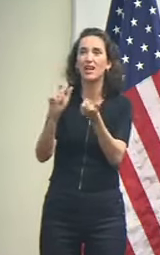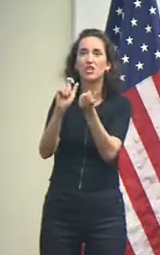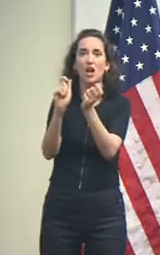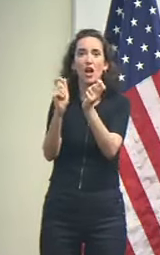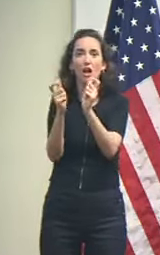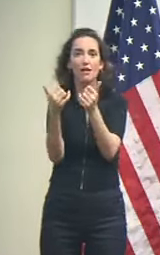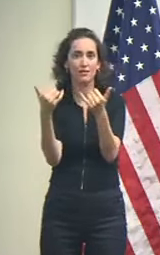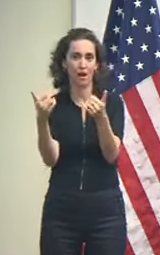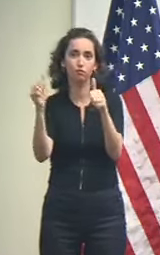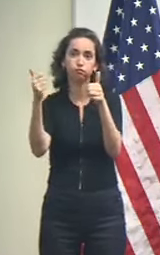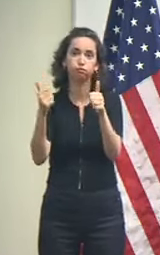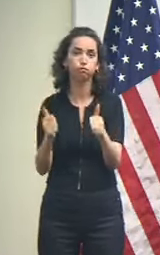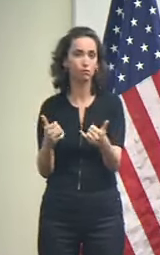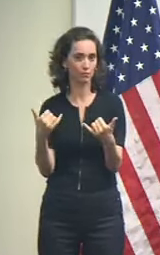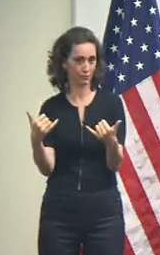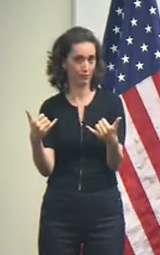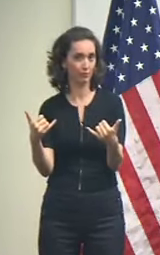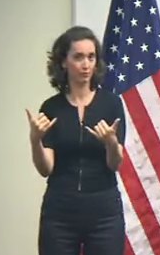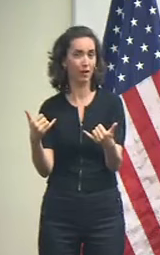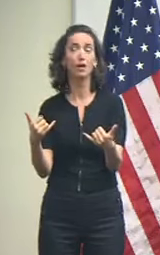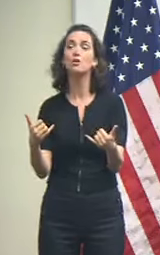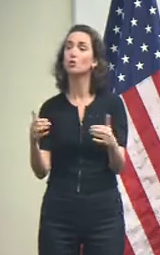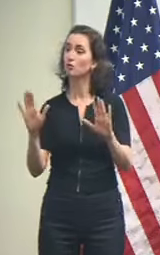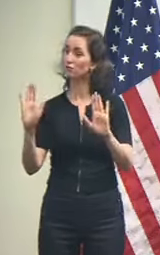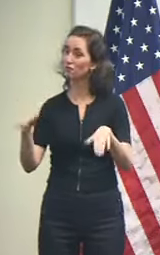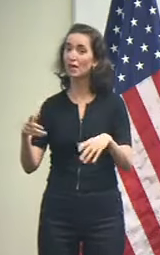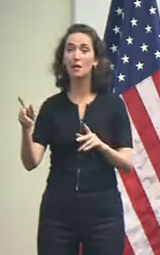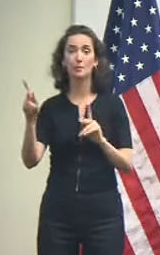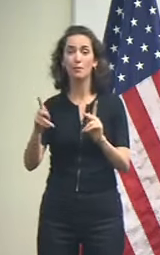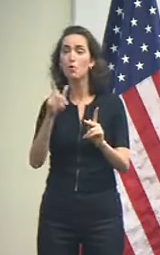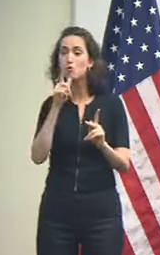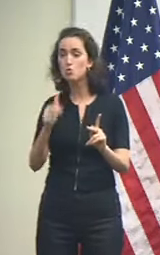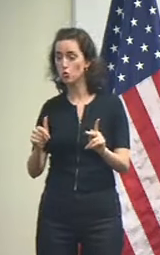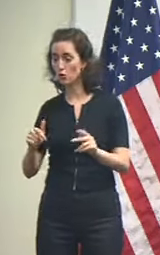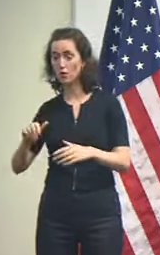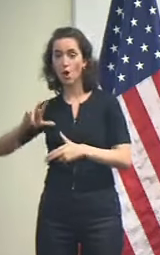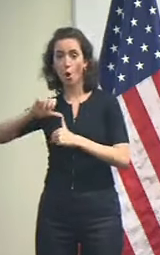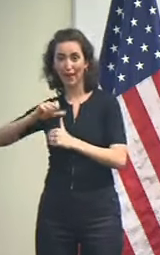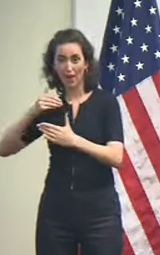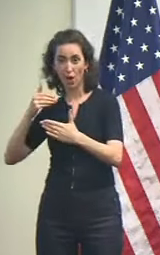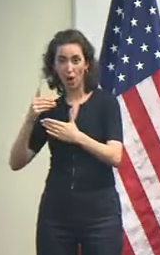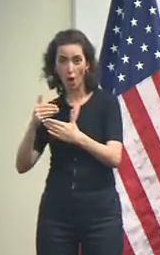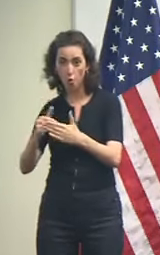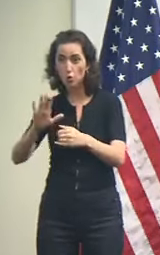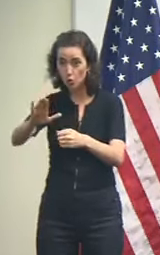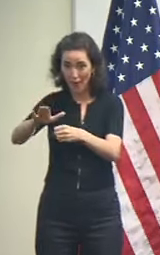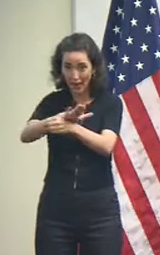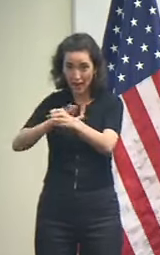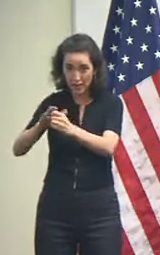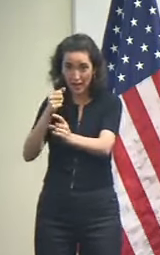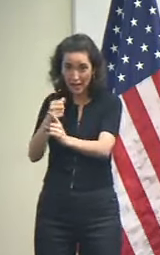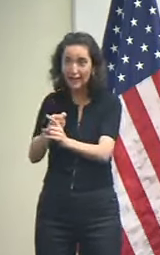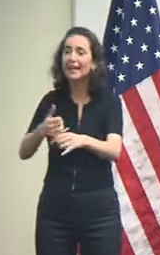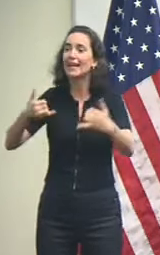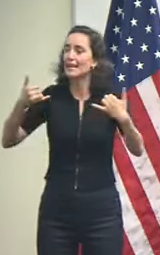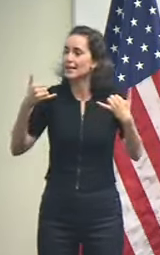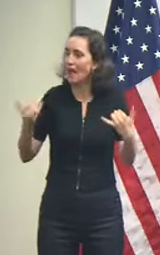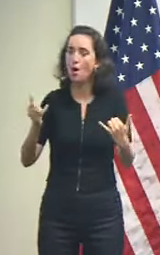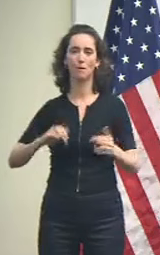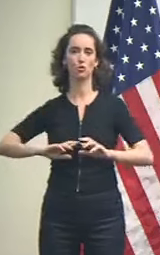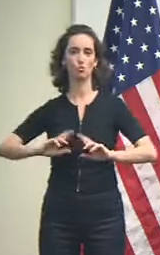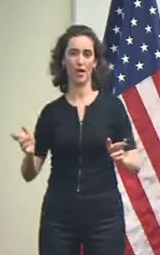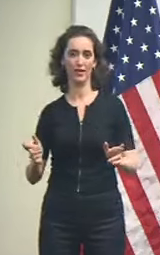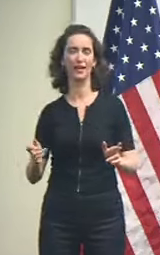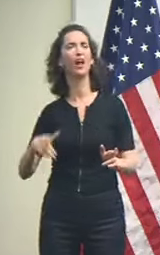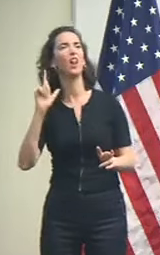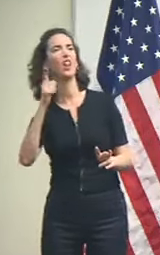So the truth of the matter is those people who are in the path of the storm, you need to be now where you want